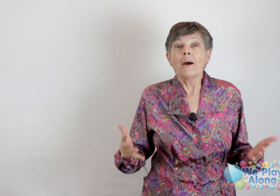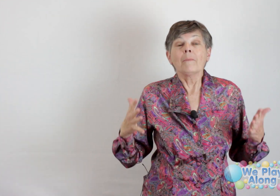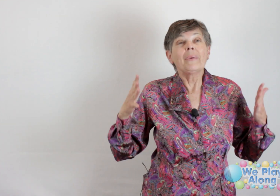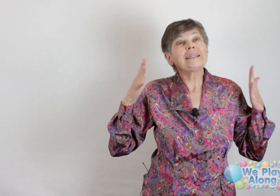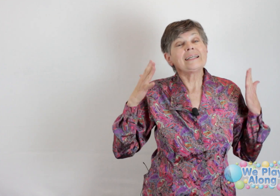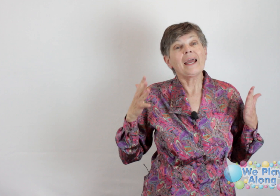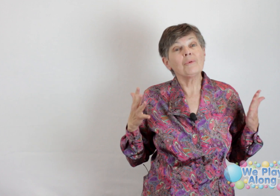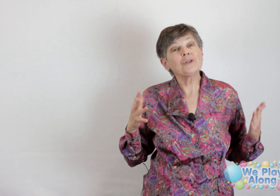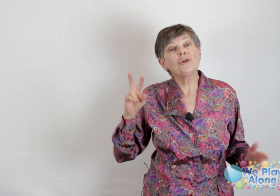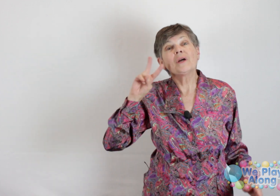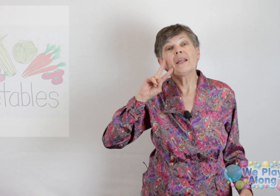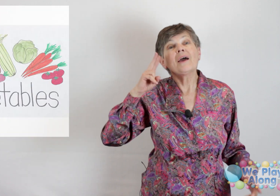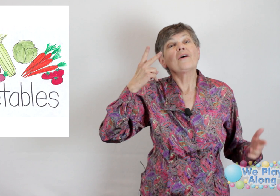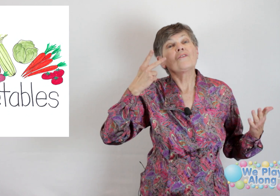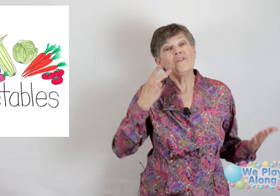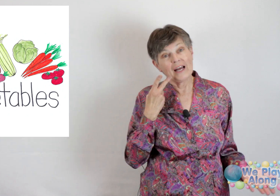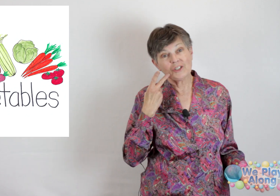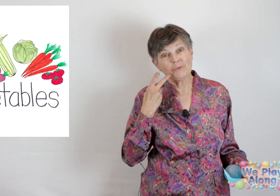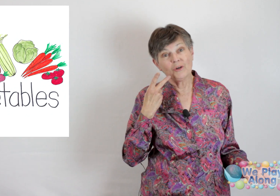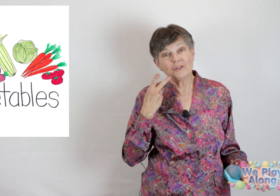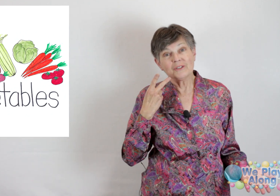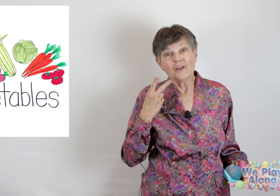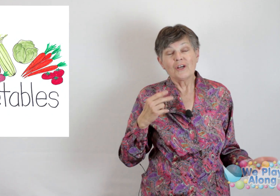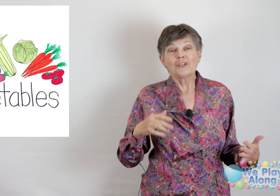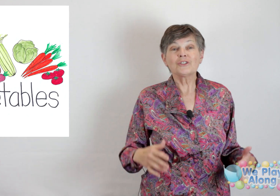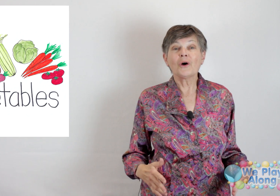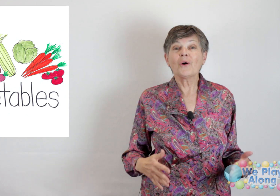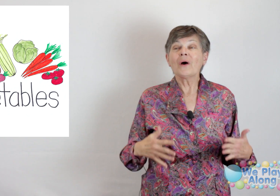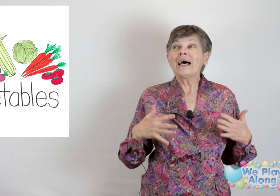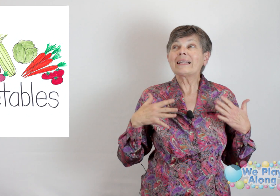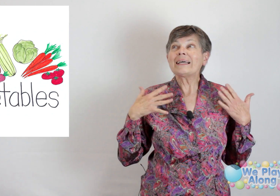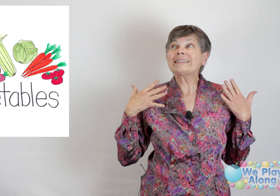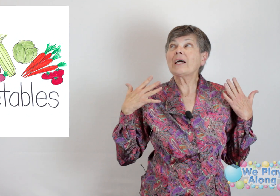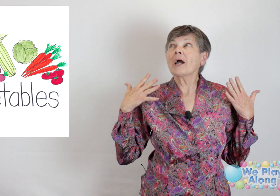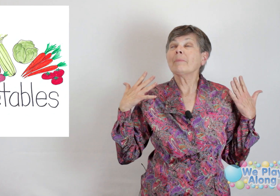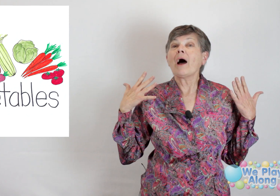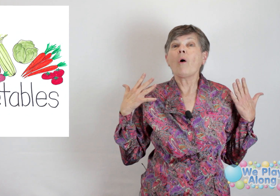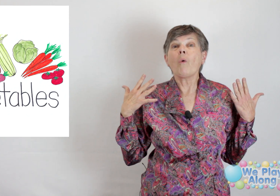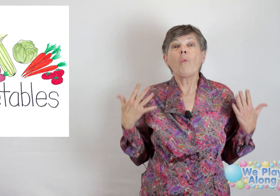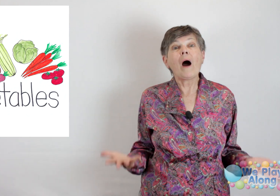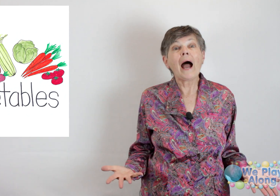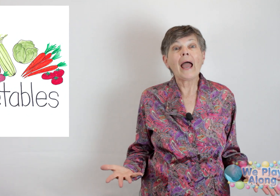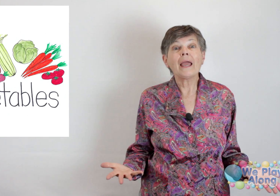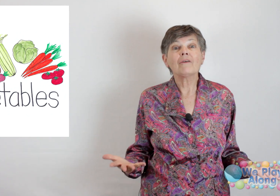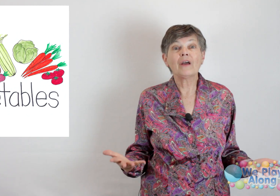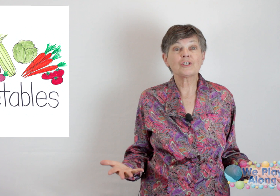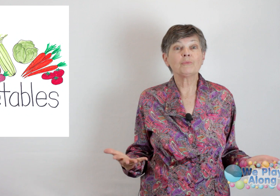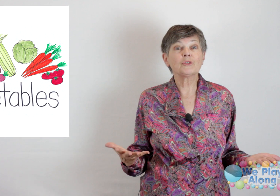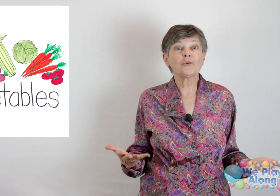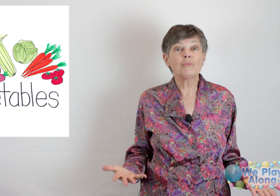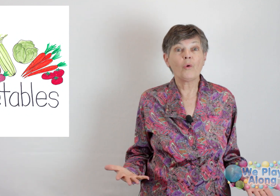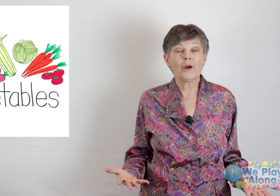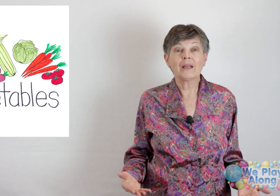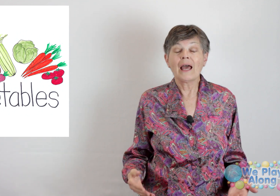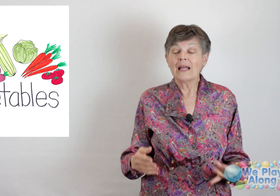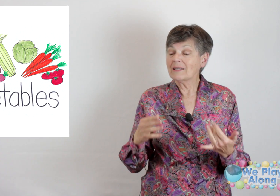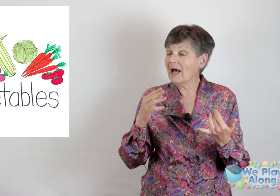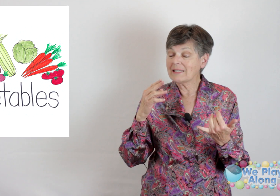But today we're doing vegetables. So let's talk about why vegetables are important. Lots